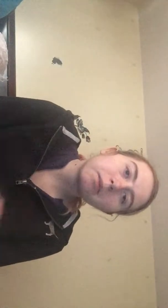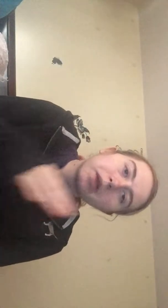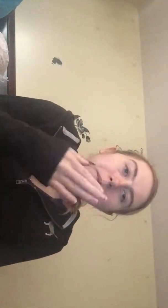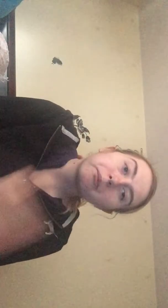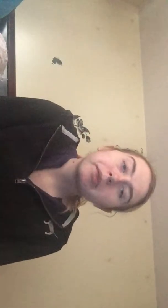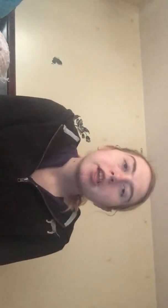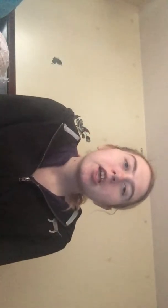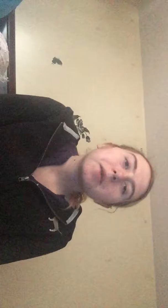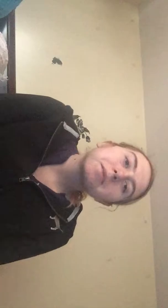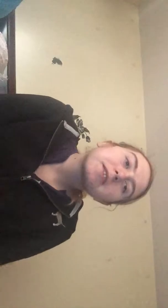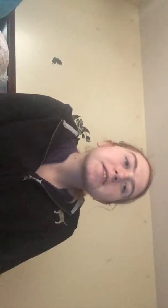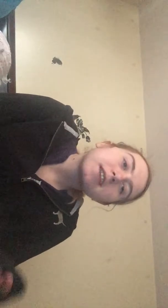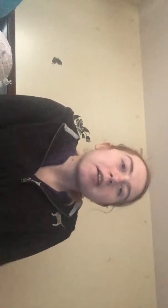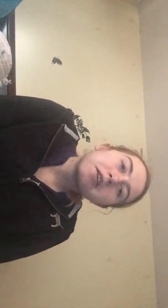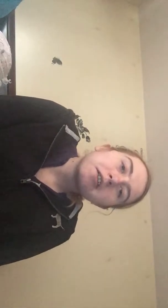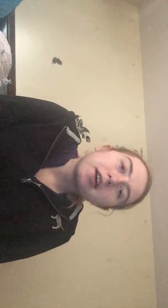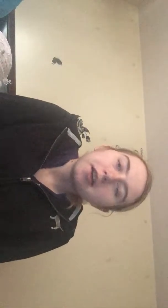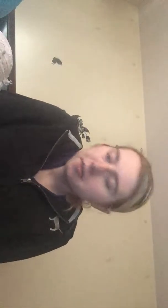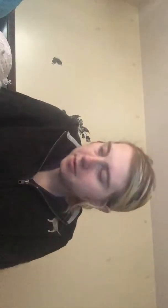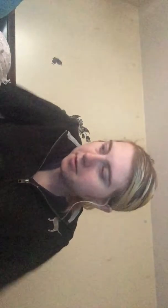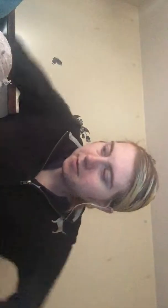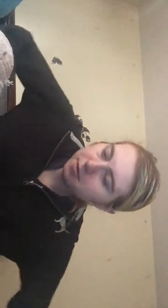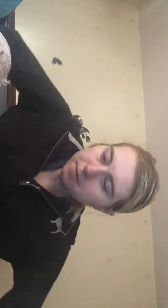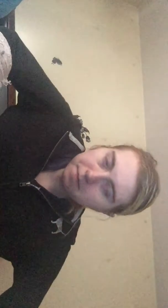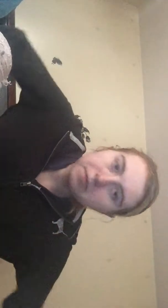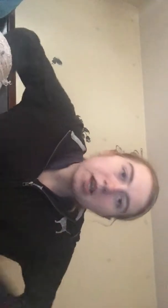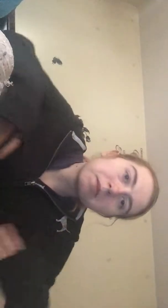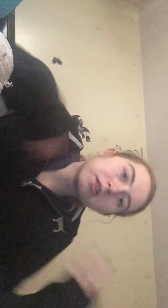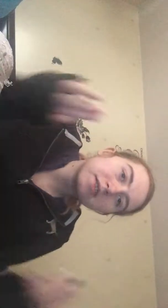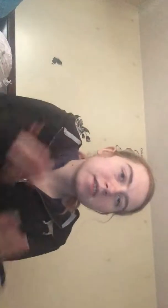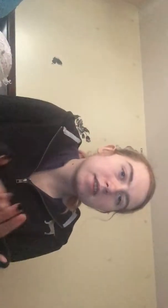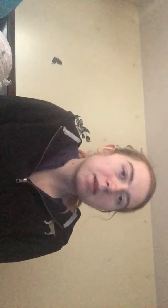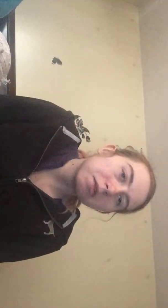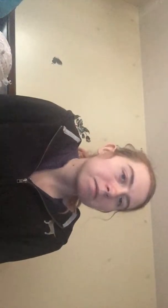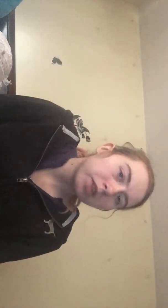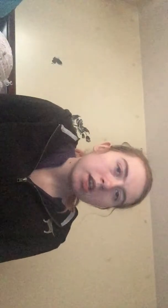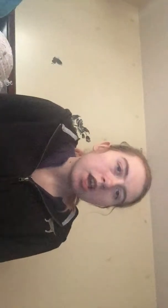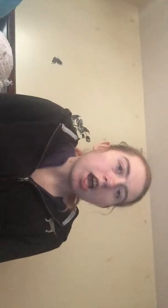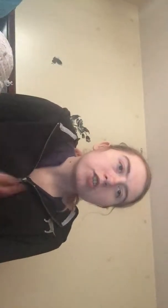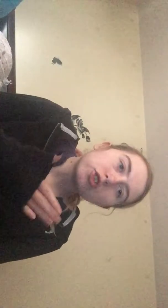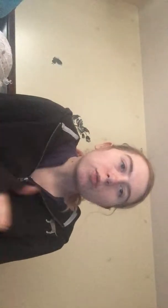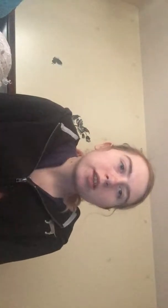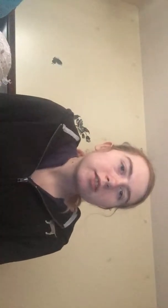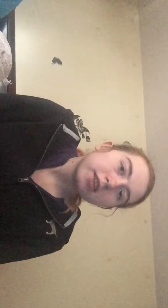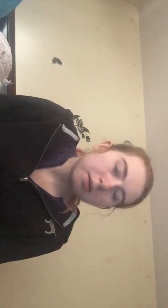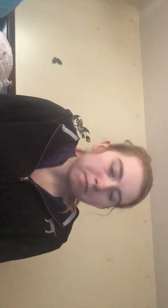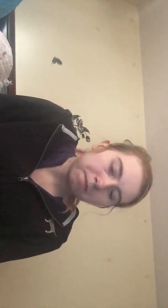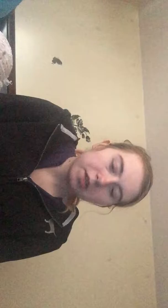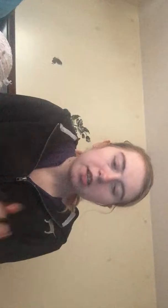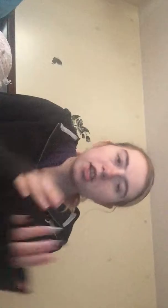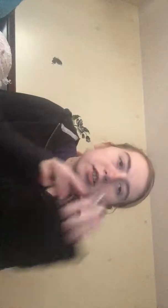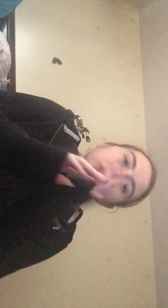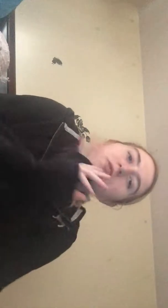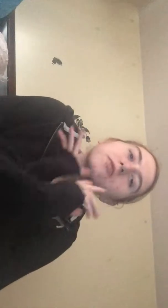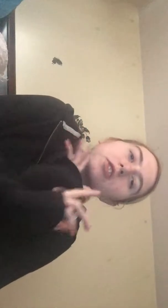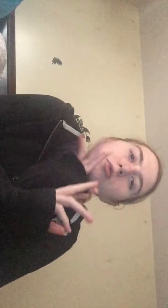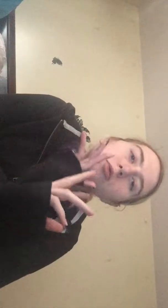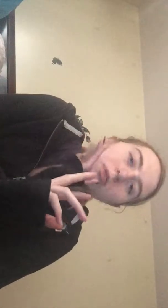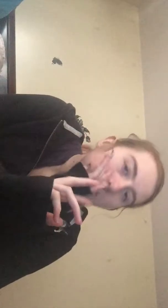this guy that um I'm not gonna say the name but I don't like the name not just Freddy Krueger